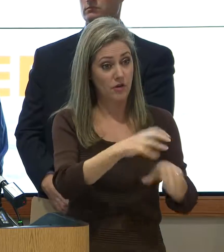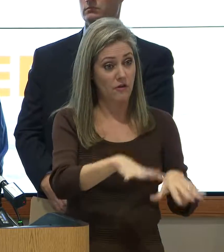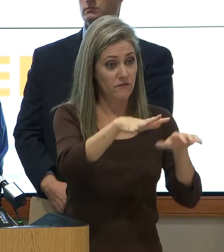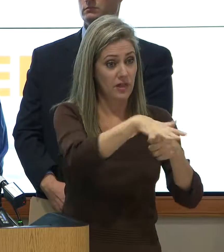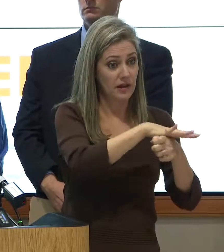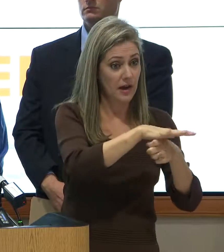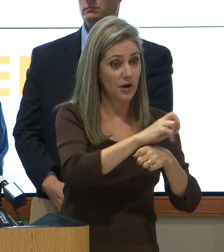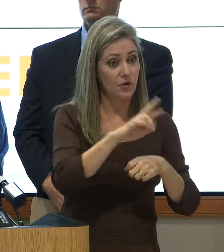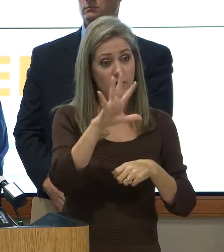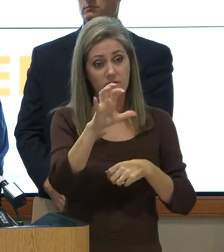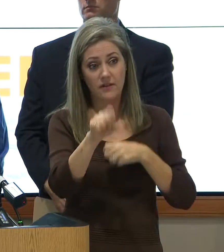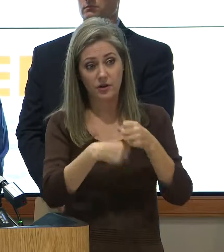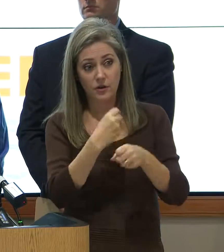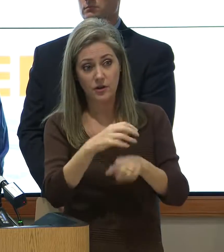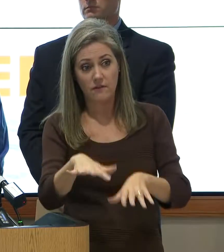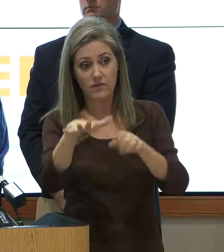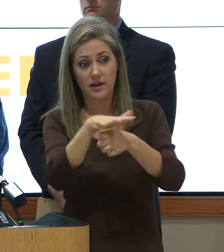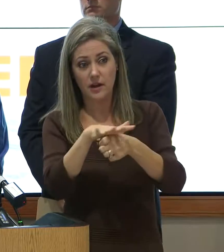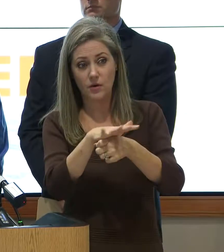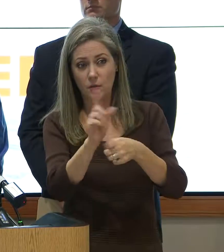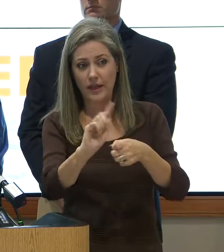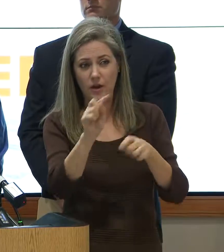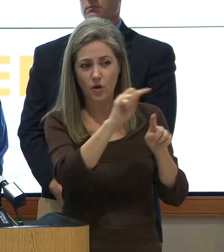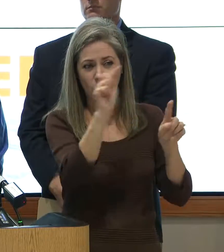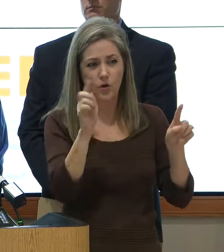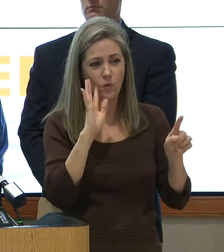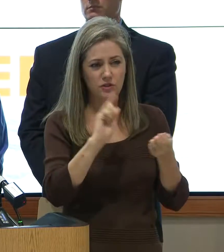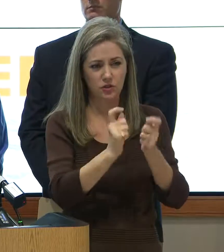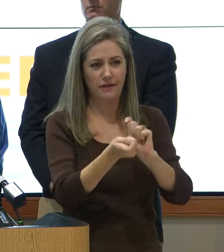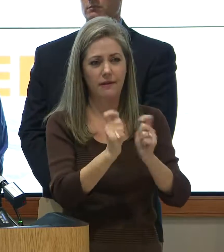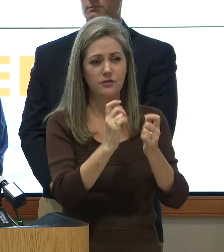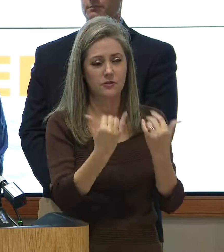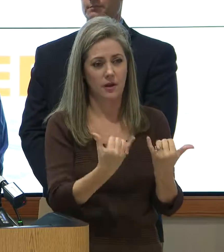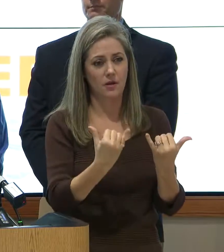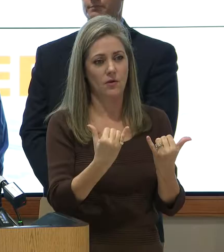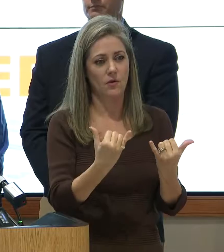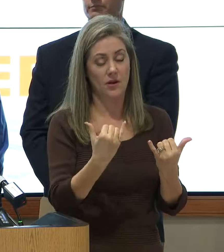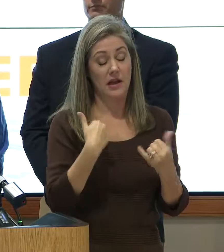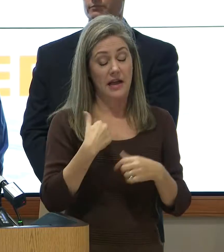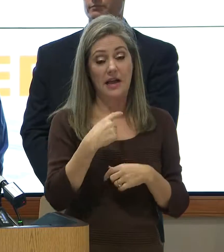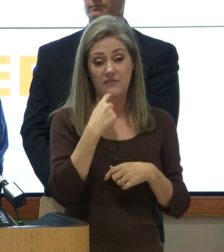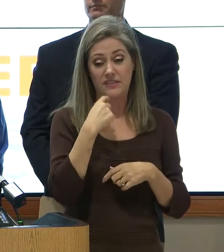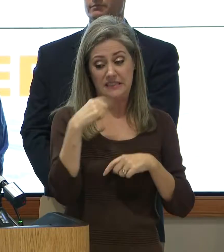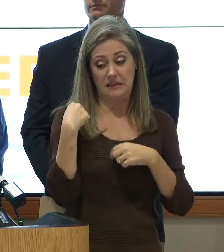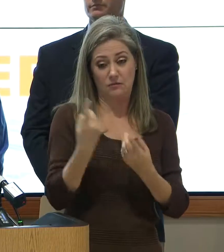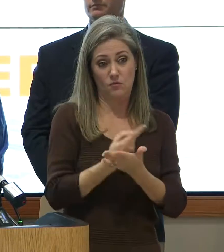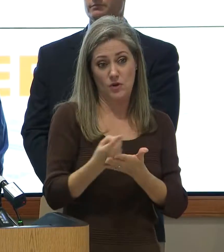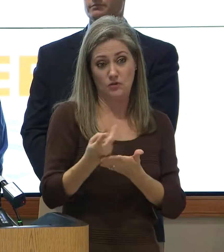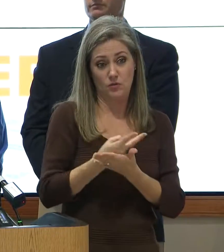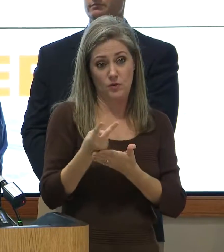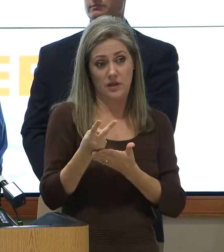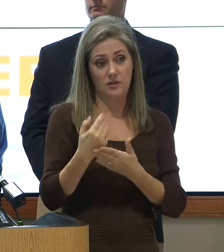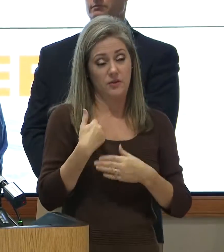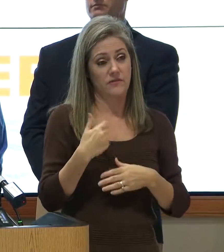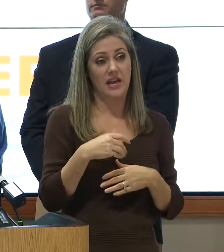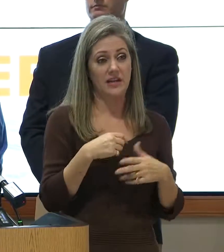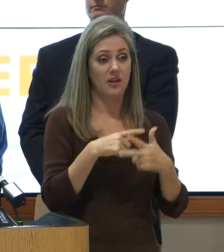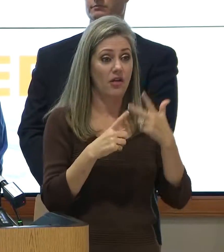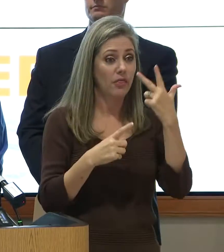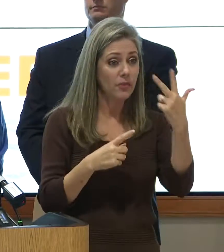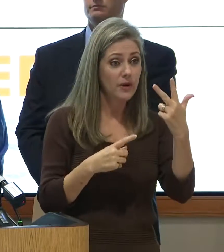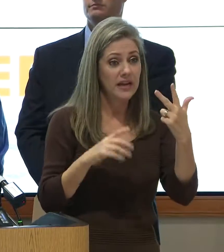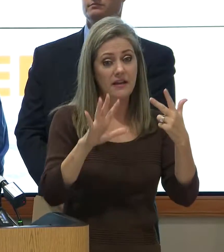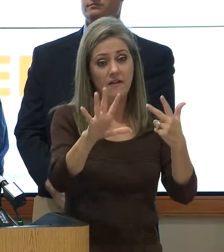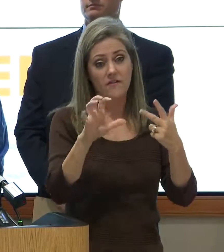said half seriously over the last week or two, you know, we've had three 500-year events